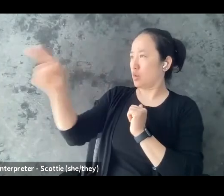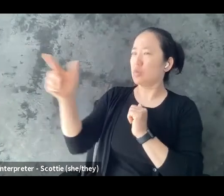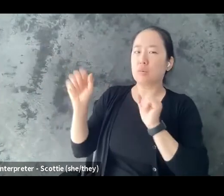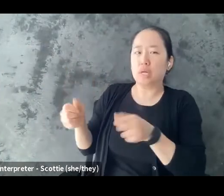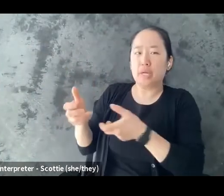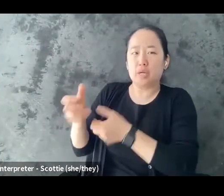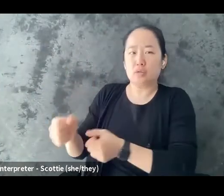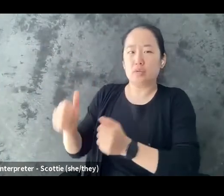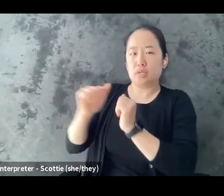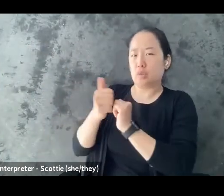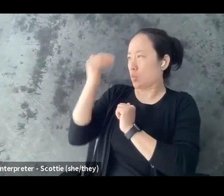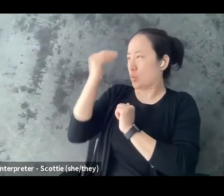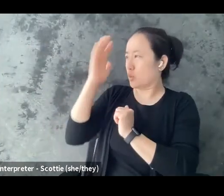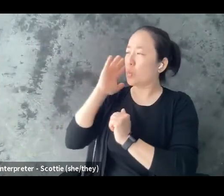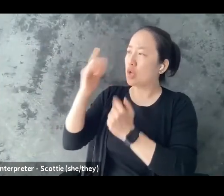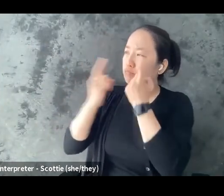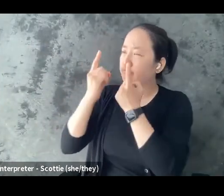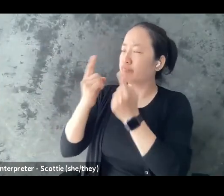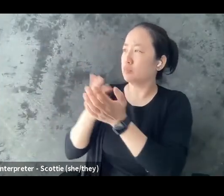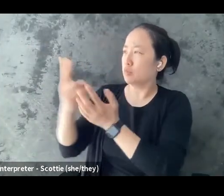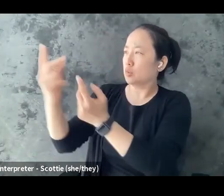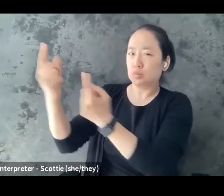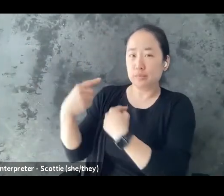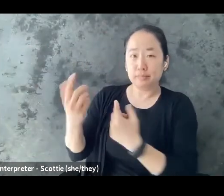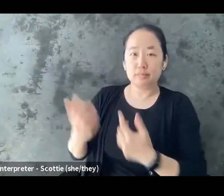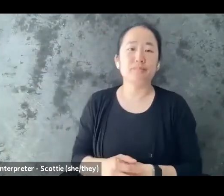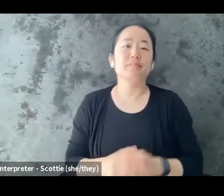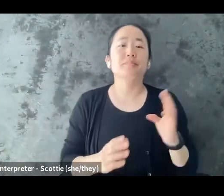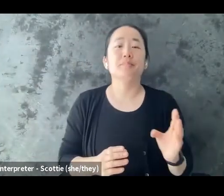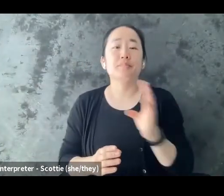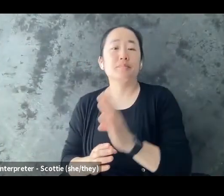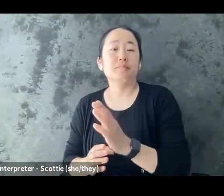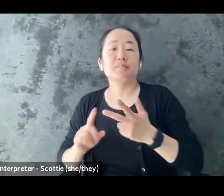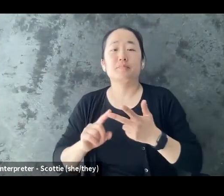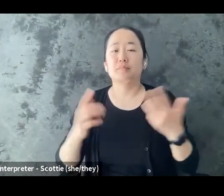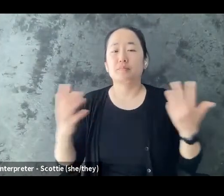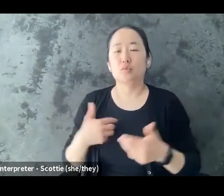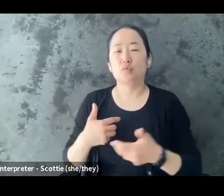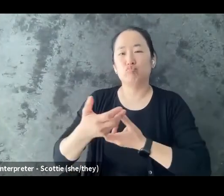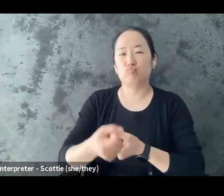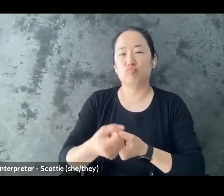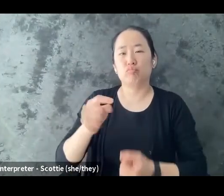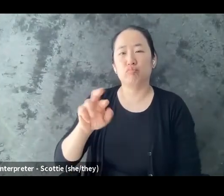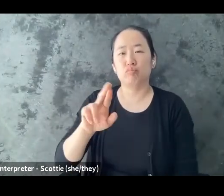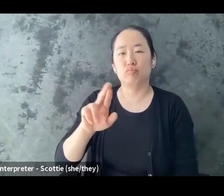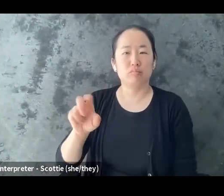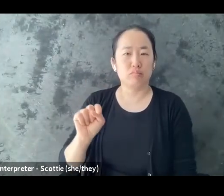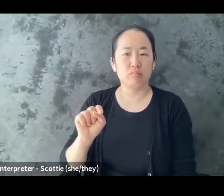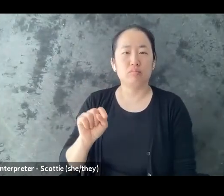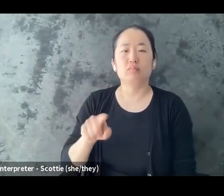clarity and then another about trust whether it's trusting yourself or trusting others do you feel that that person can